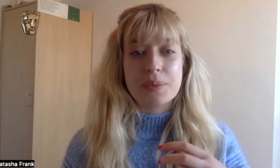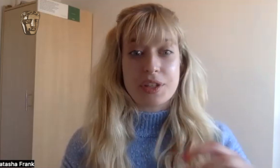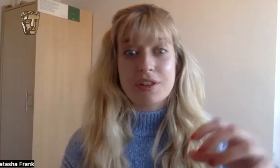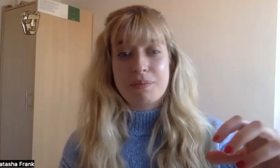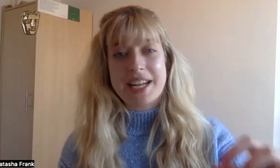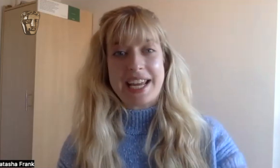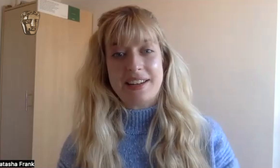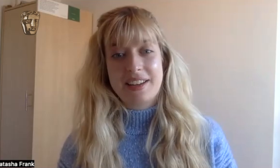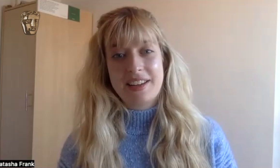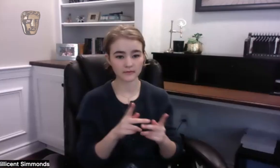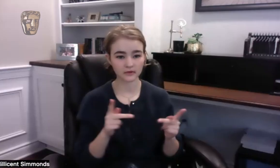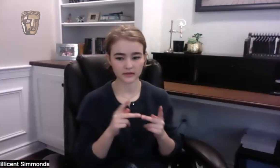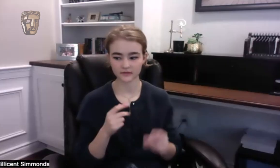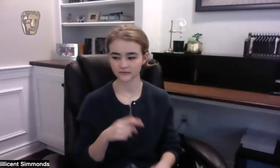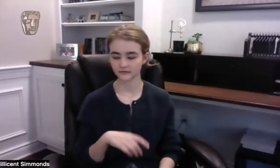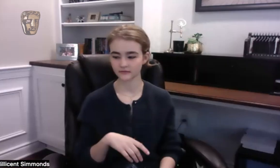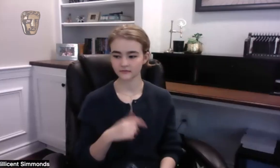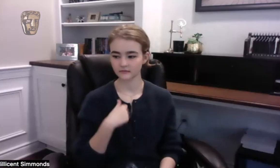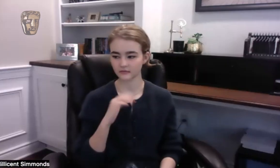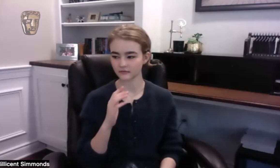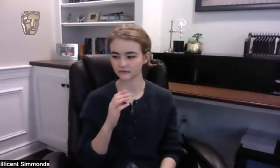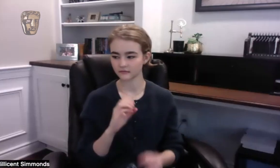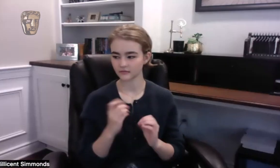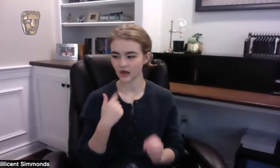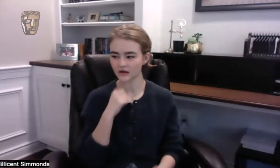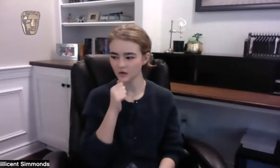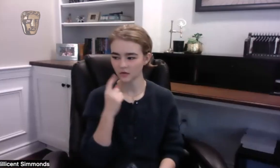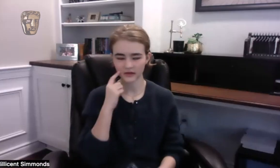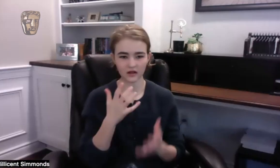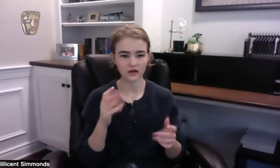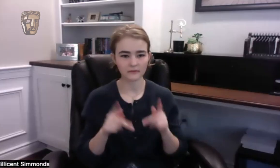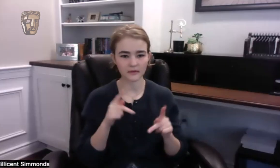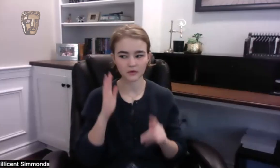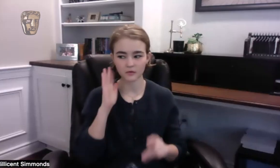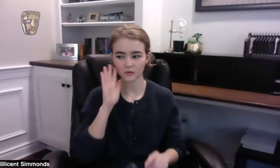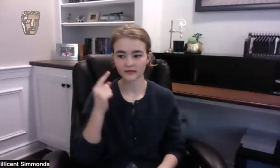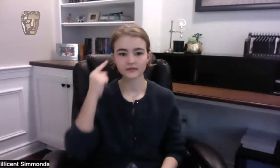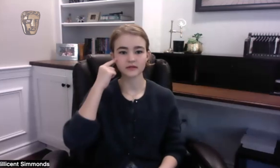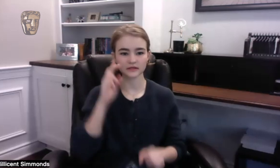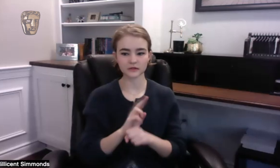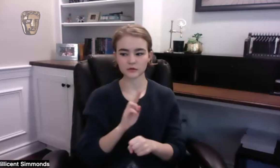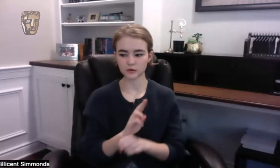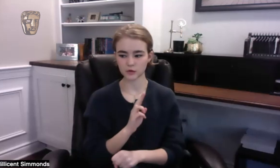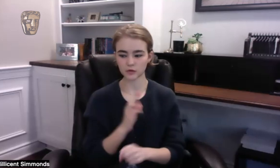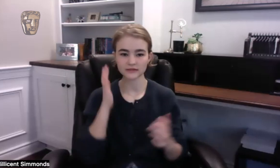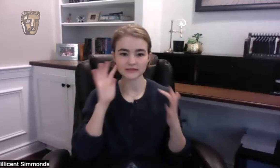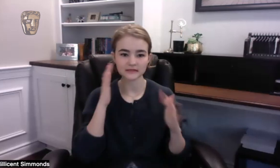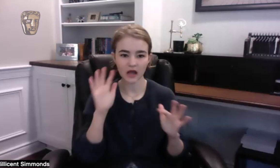you've been in. For A Quiet Place for part one I don't think a lot of people would think to